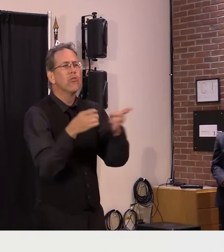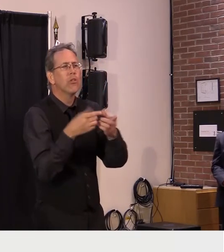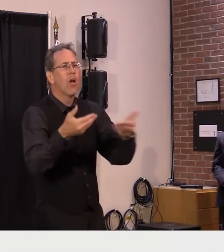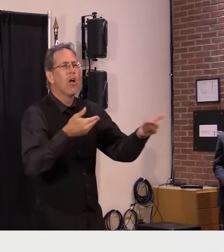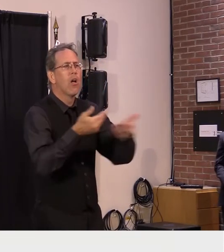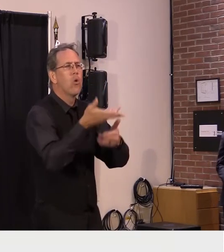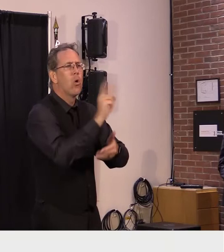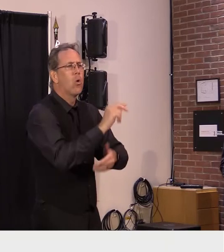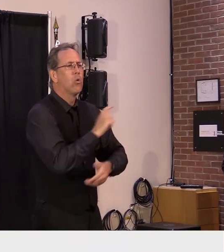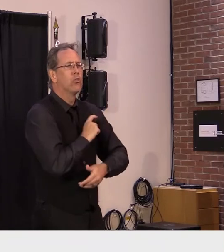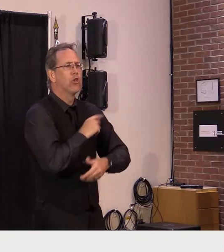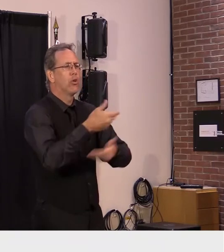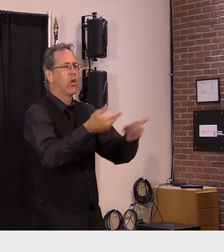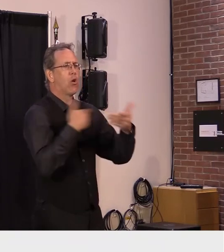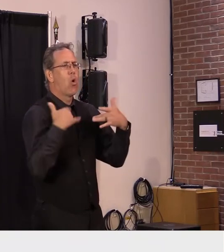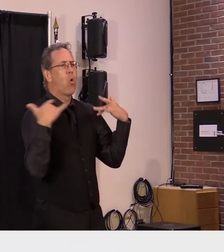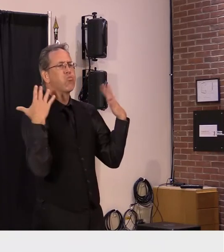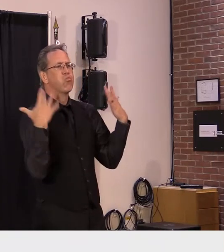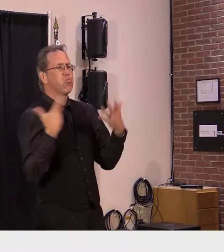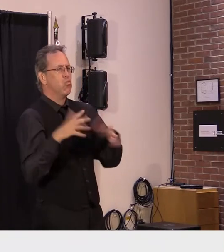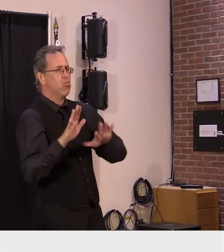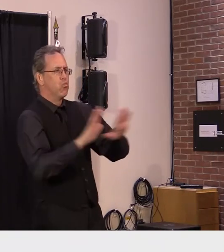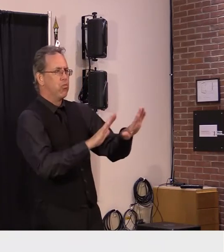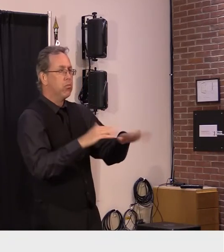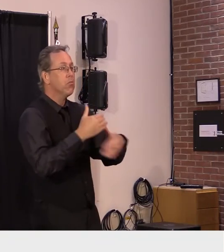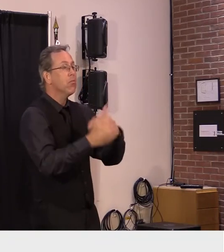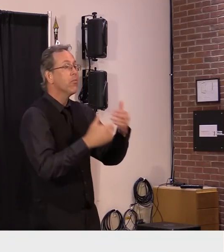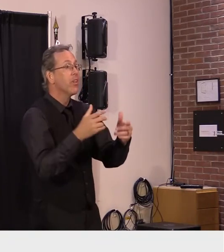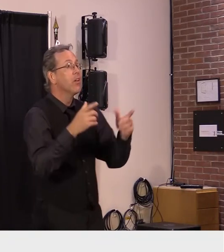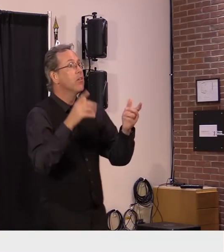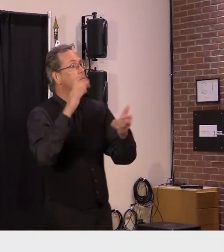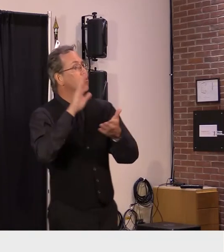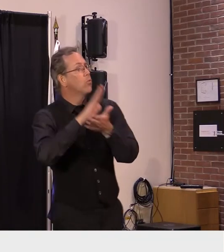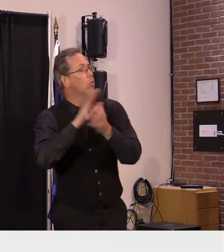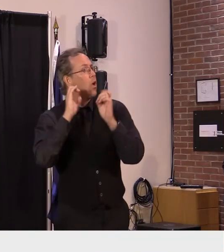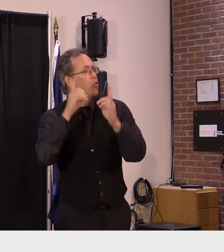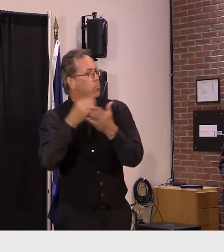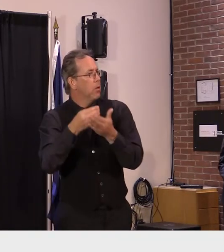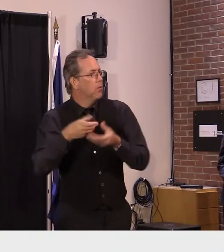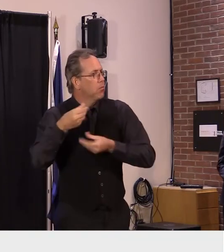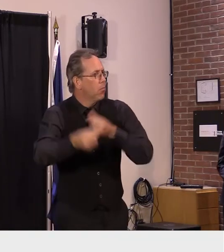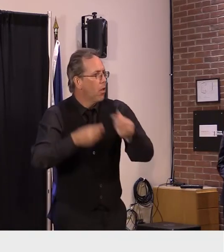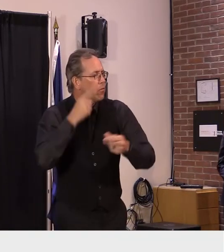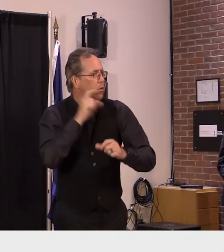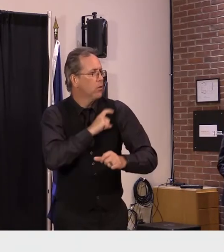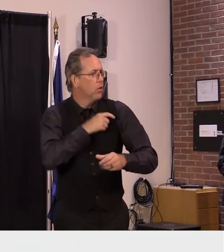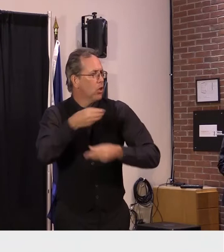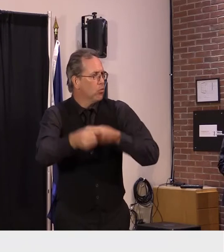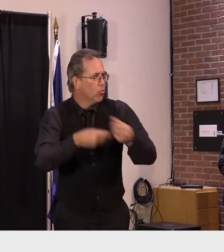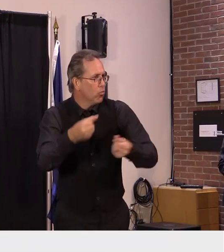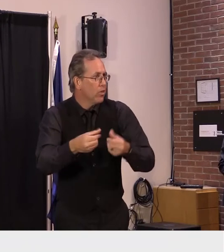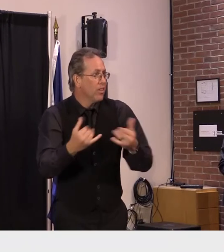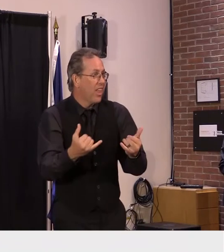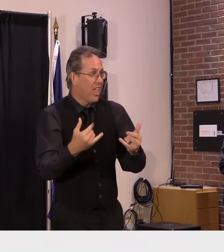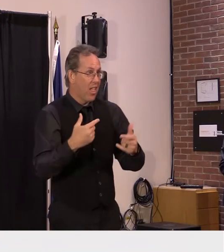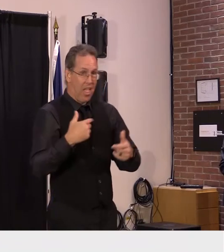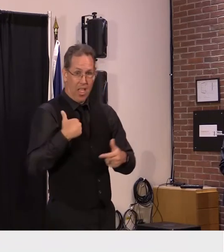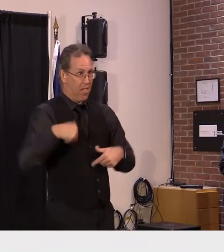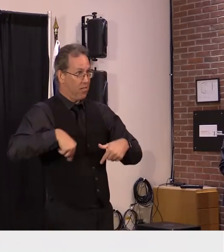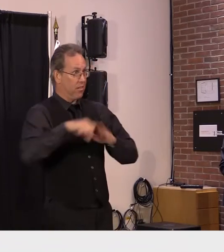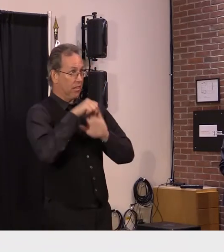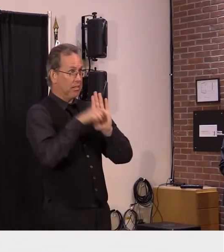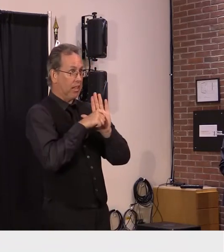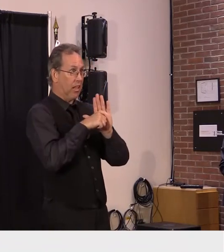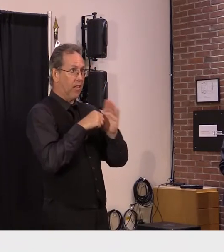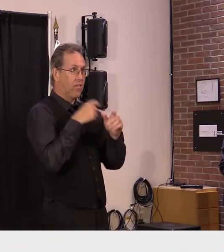can support out of their education spending their regular budgets but we don't have a discreet uh state level program to support